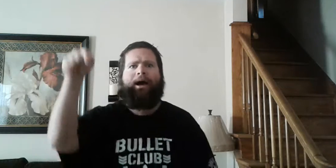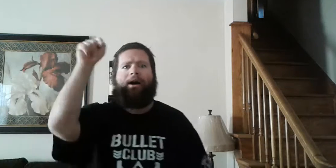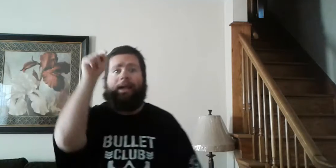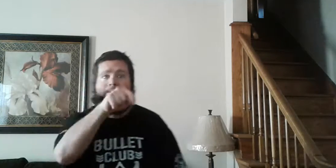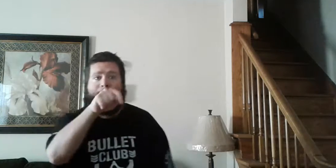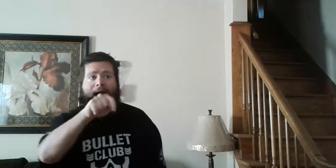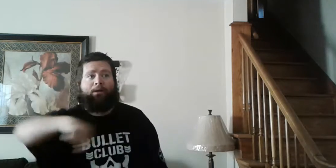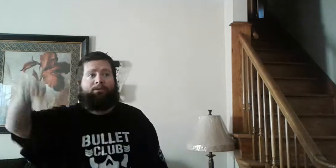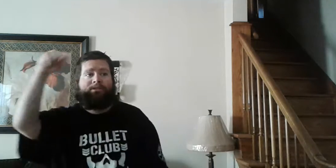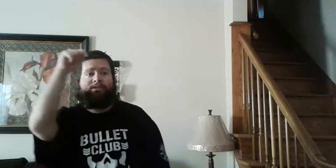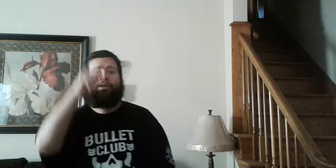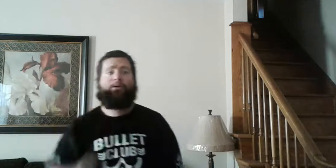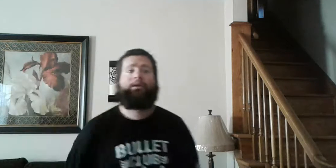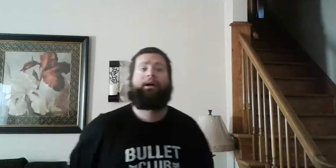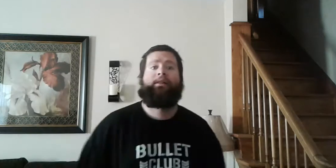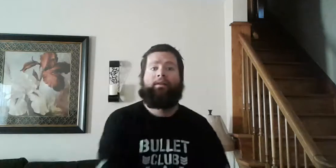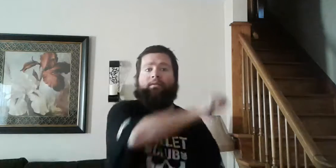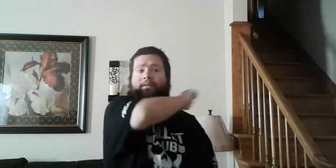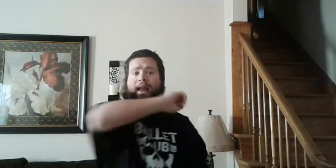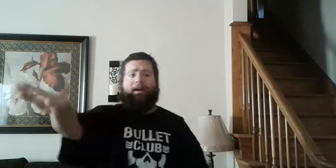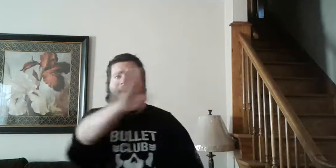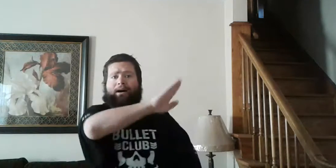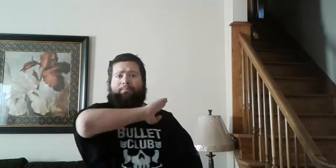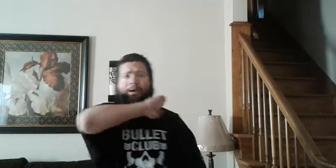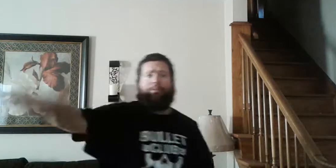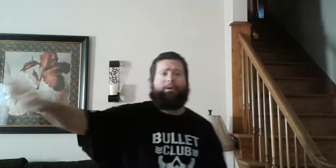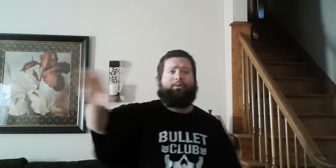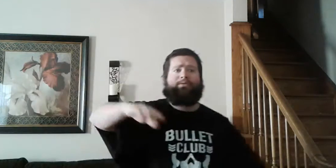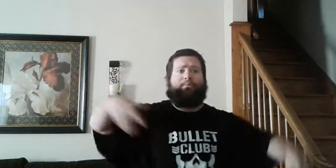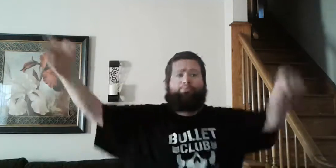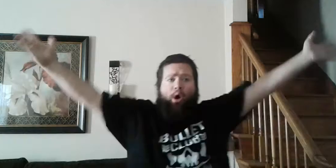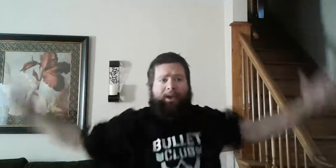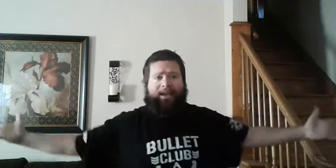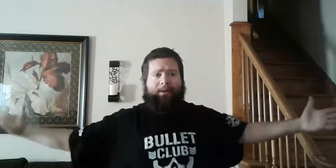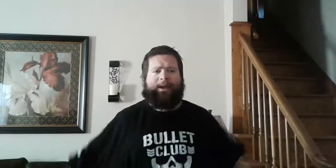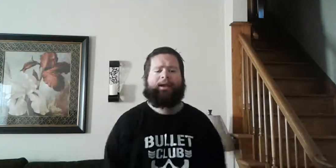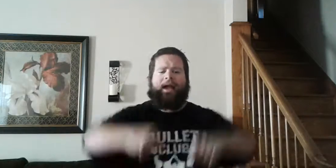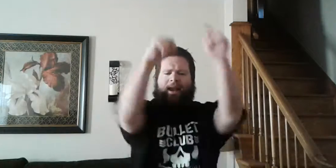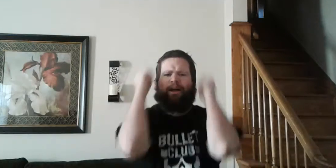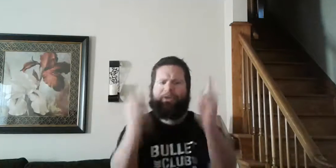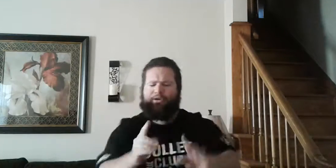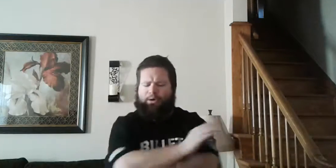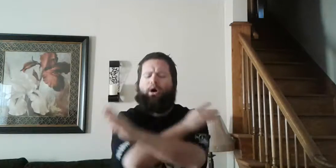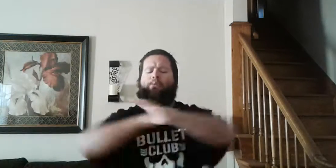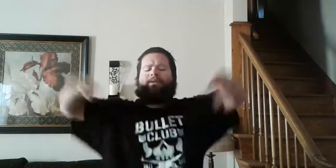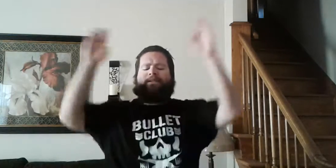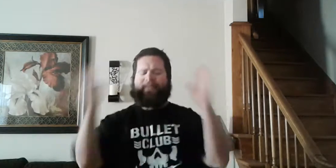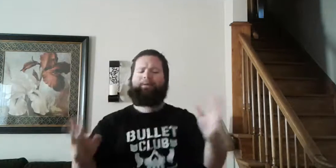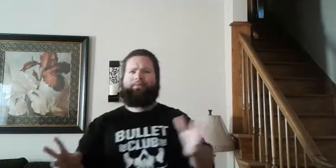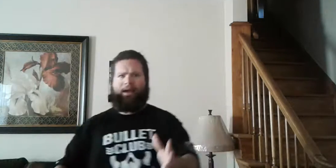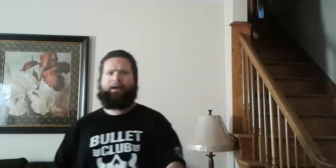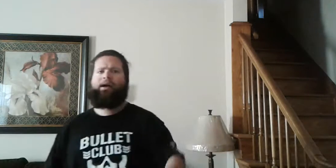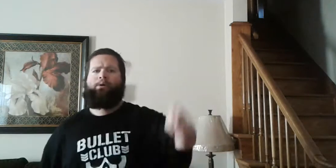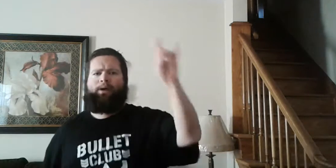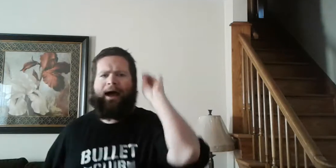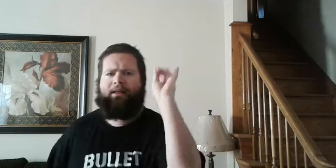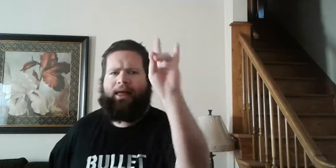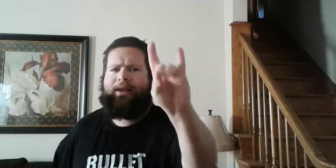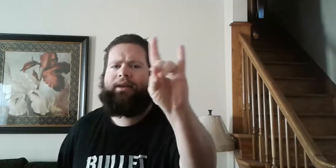about how impact was doing not allowing people to use the broken gimmick and how you're doing almost the same thing we're not letting